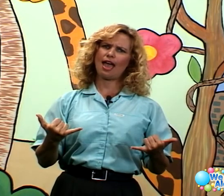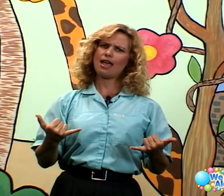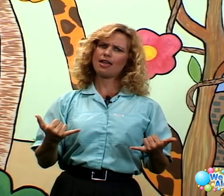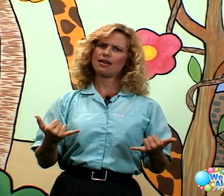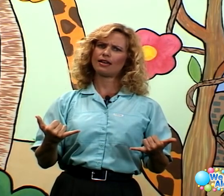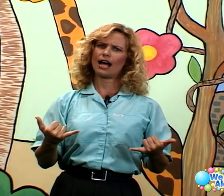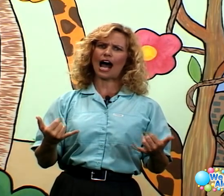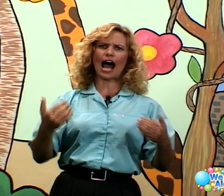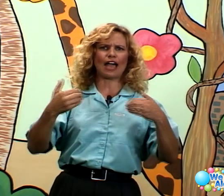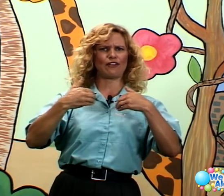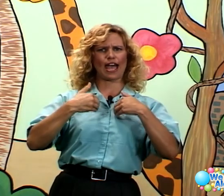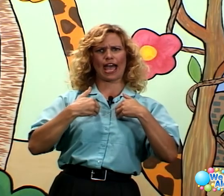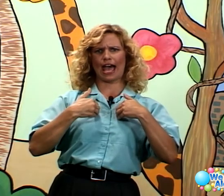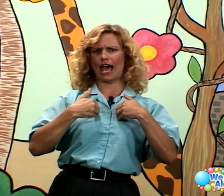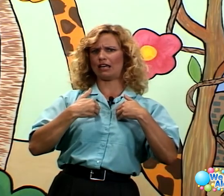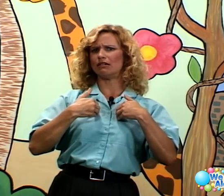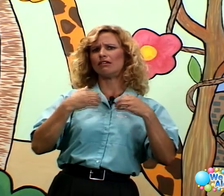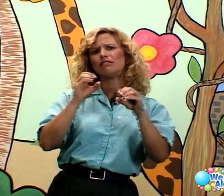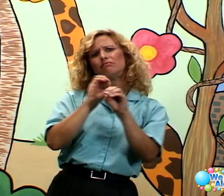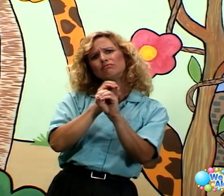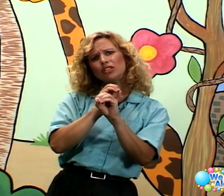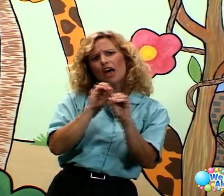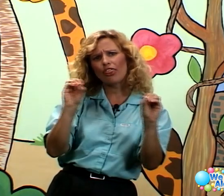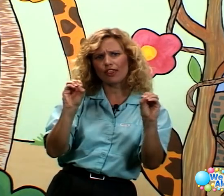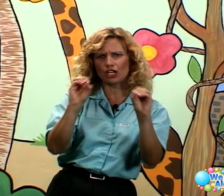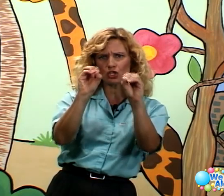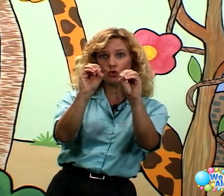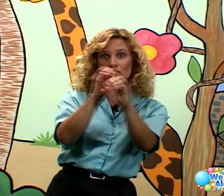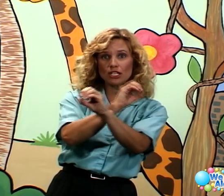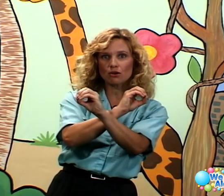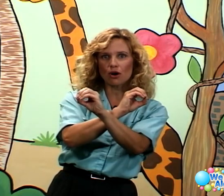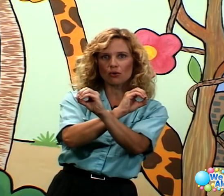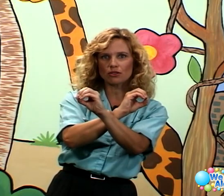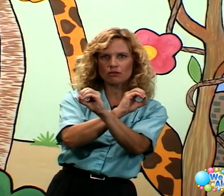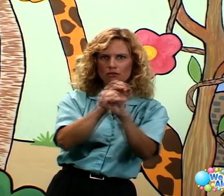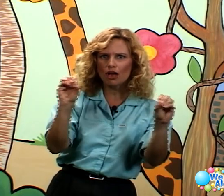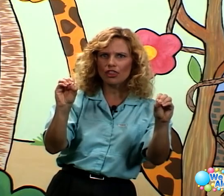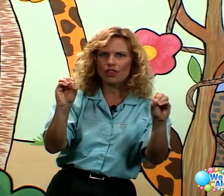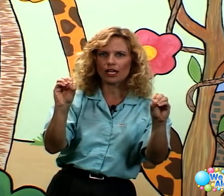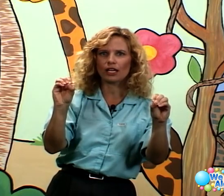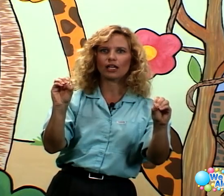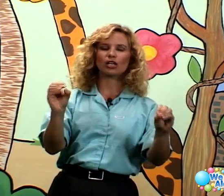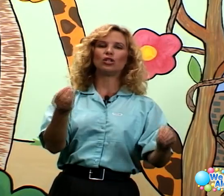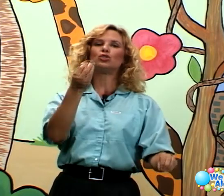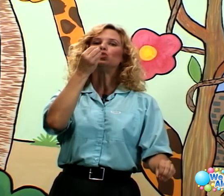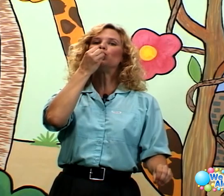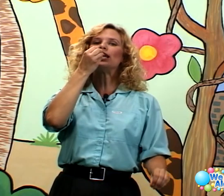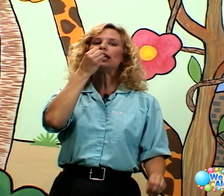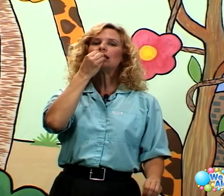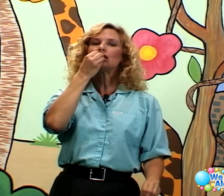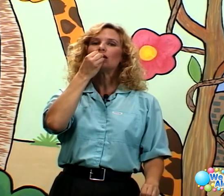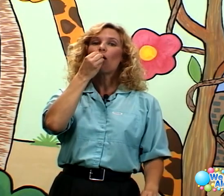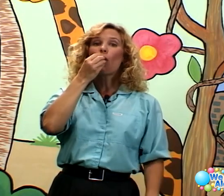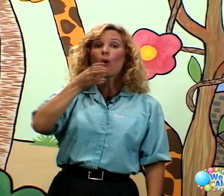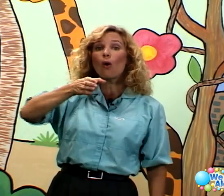Today, I've had nothing. Two zeros. Nothing. To eat or